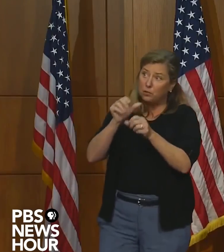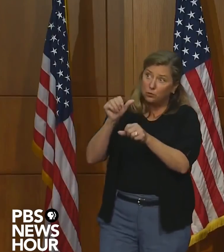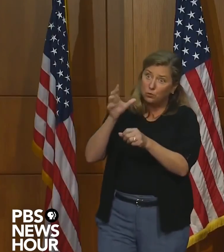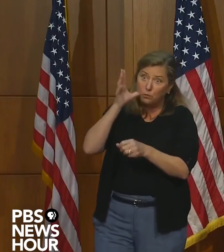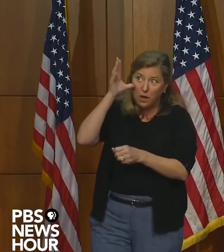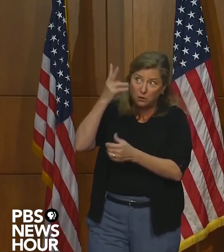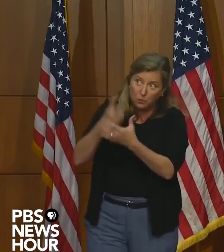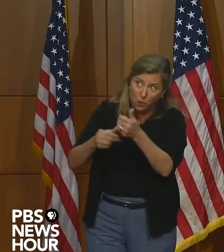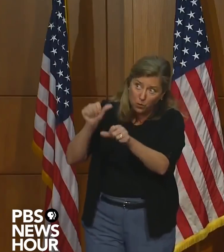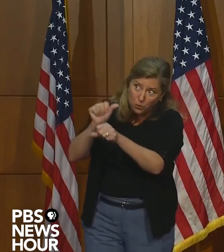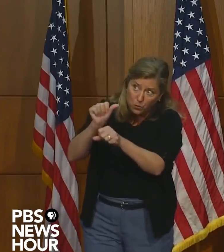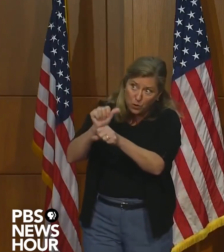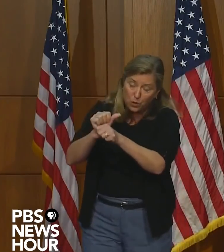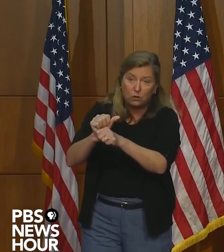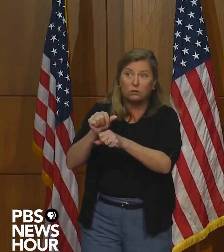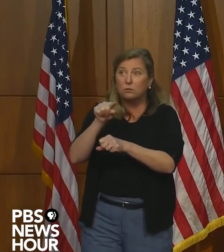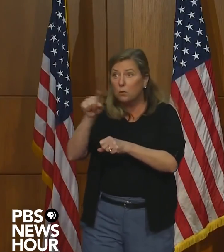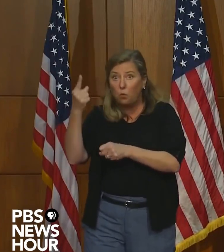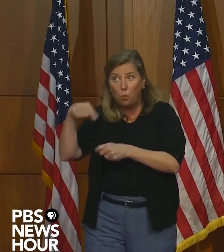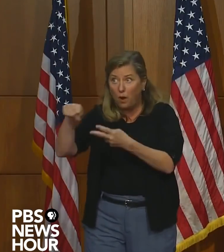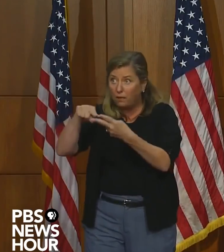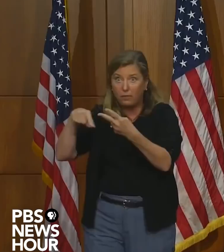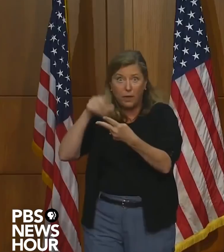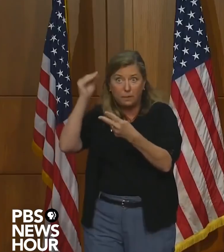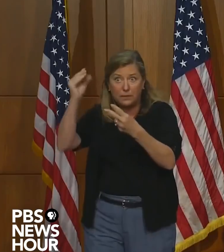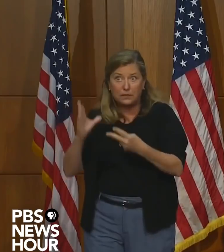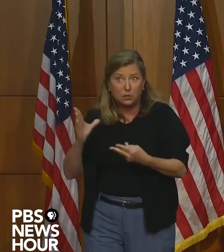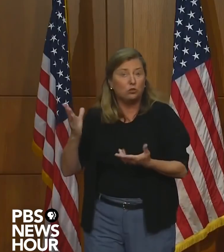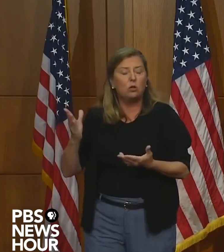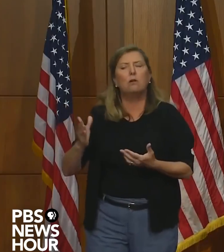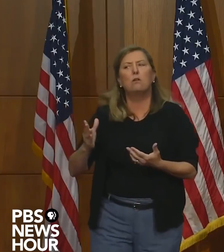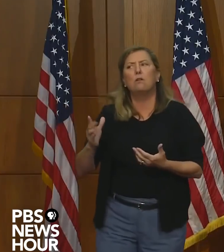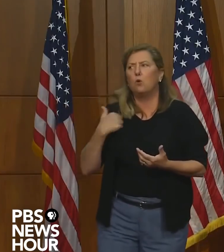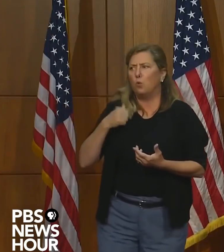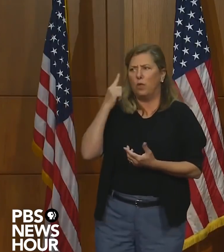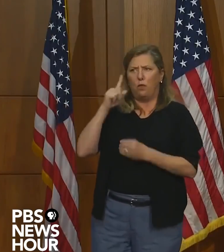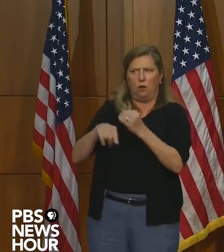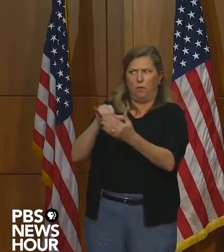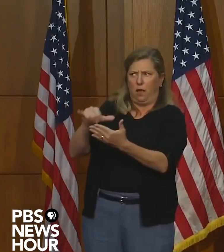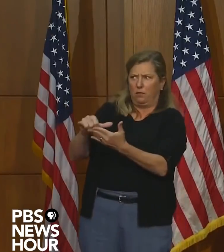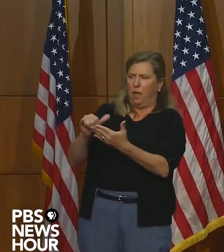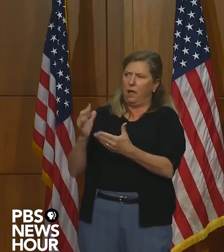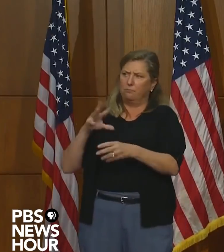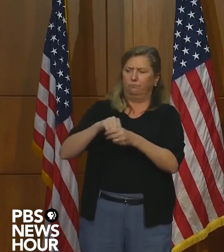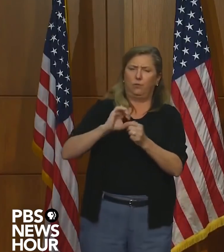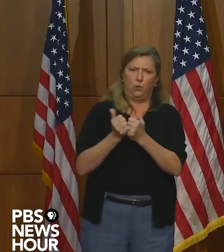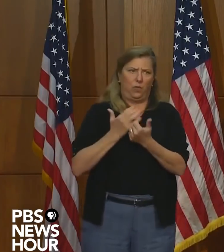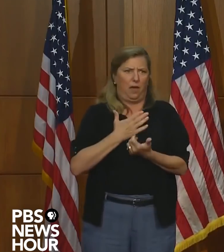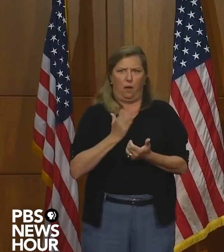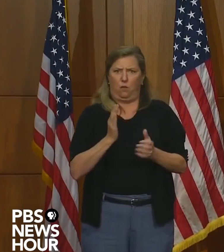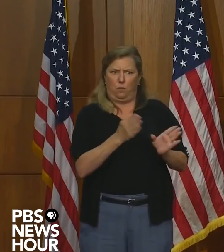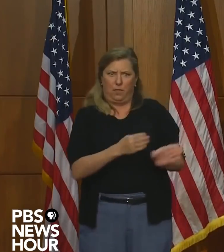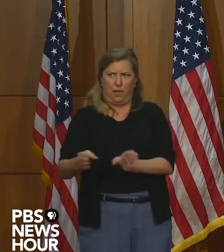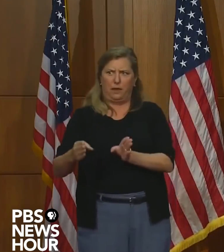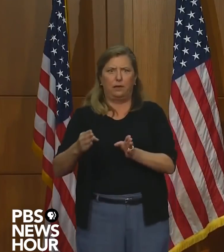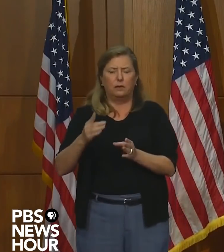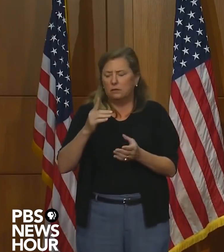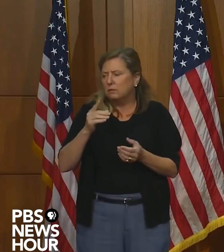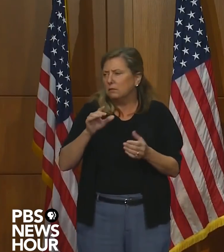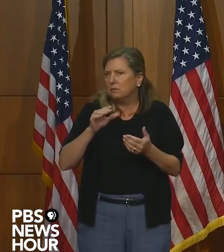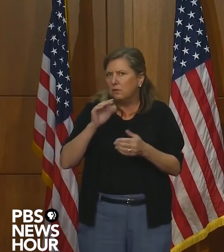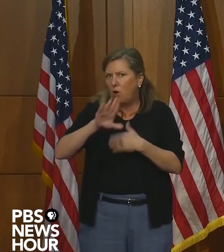teachers, we certainly consider this, uh, an, an important piece of the planning that all of our school divisions have to do. Uh,